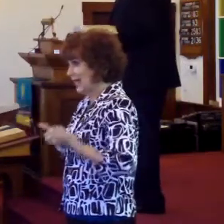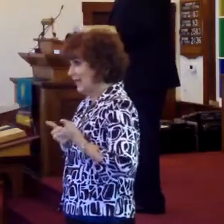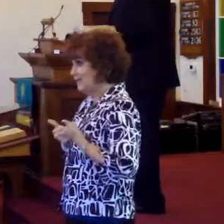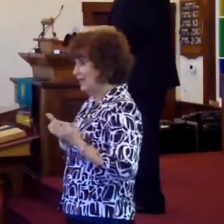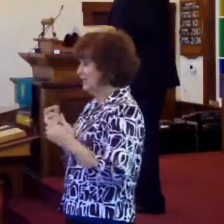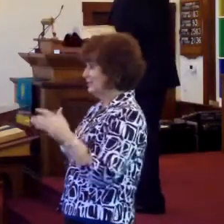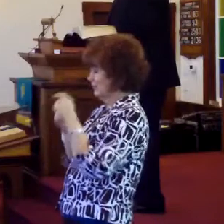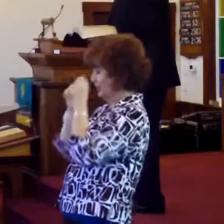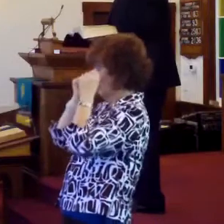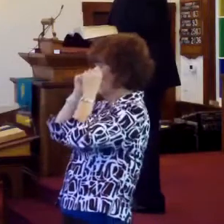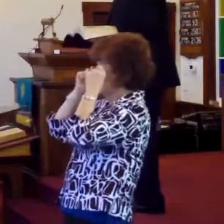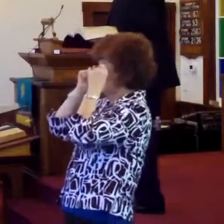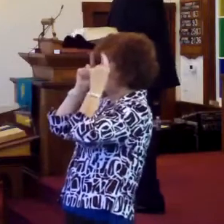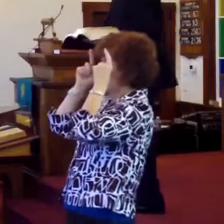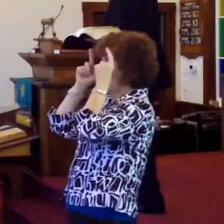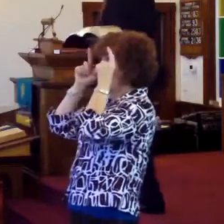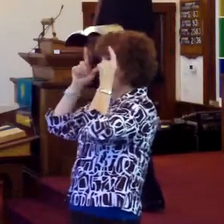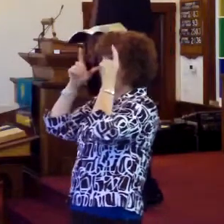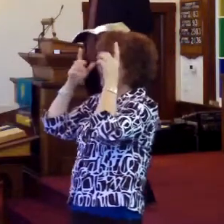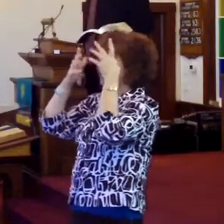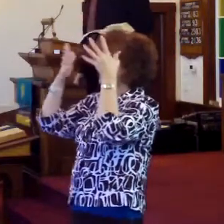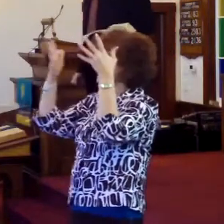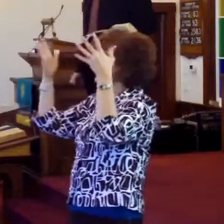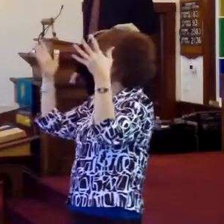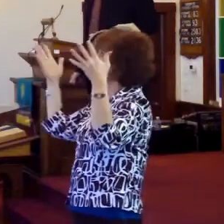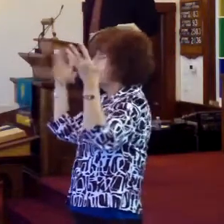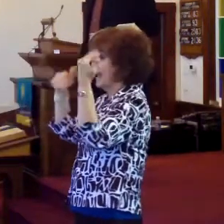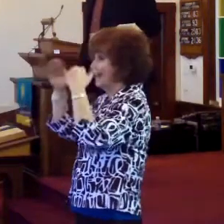You're going open your eyes, and there's Jesus.